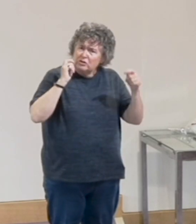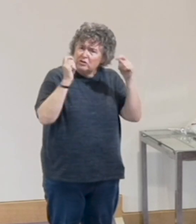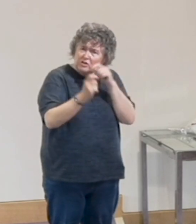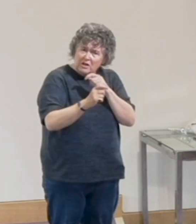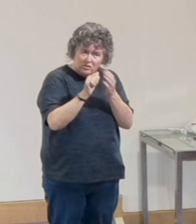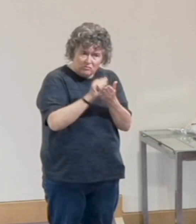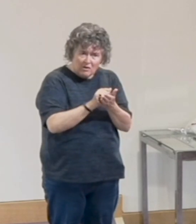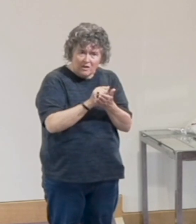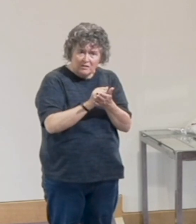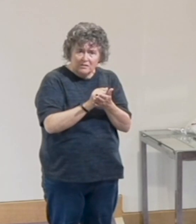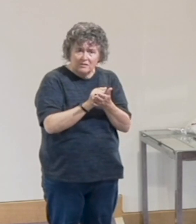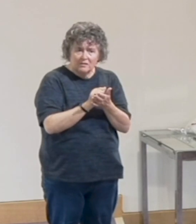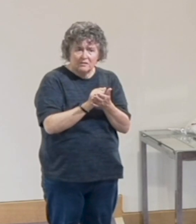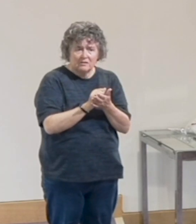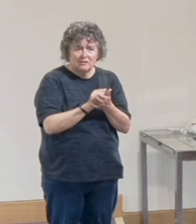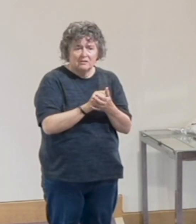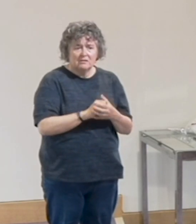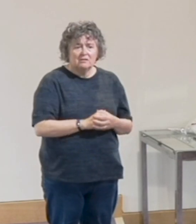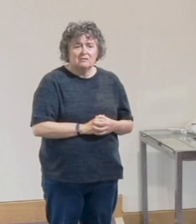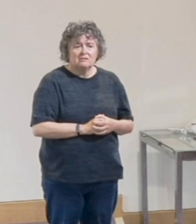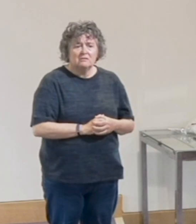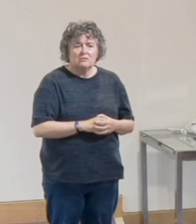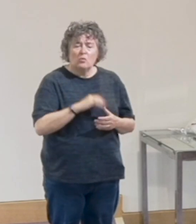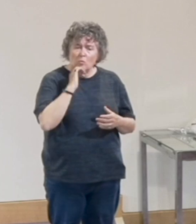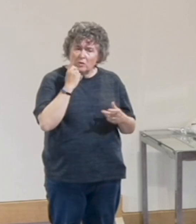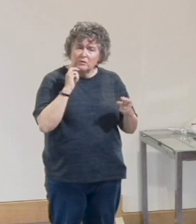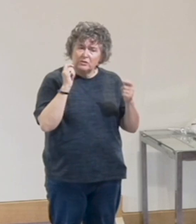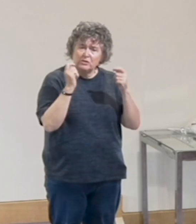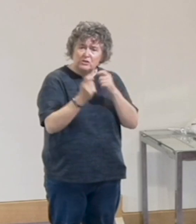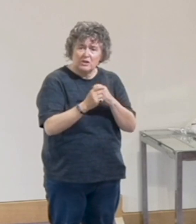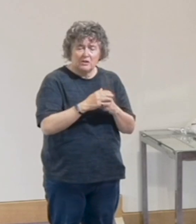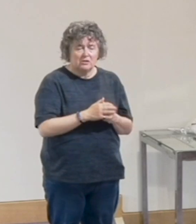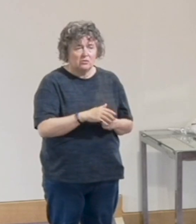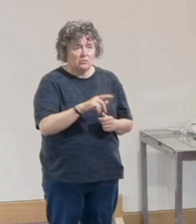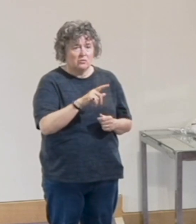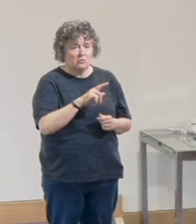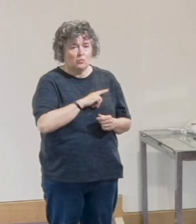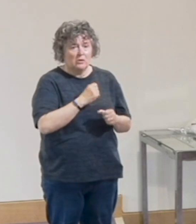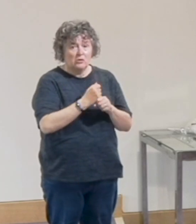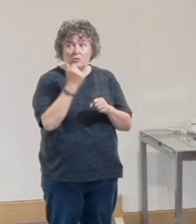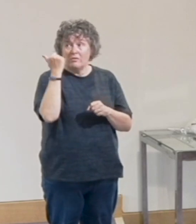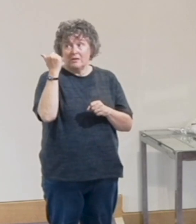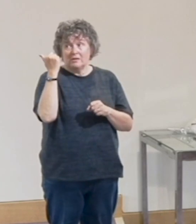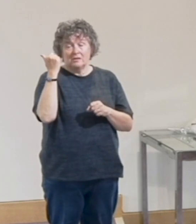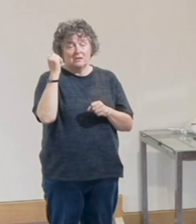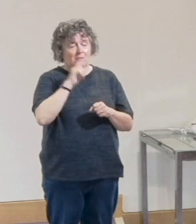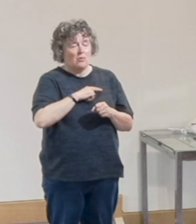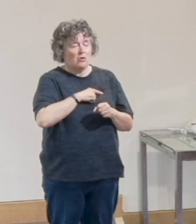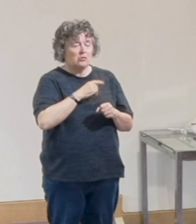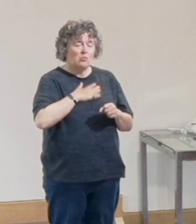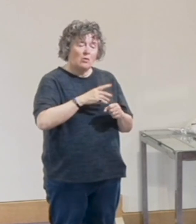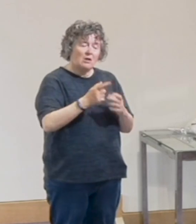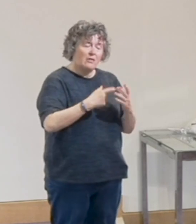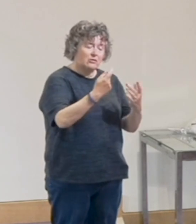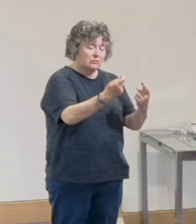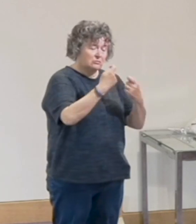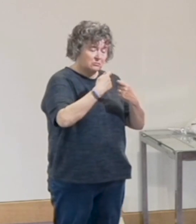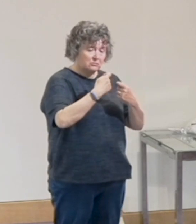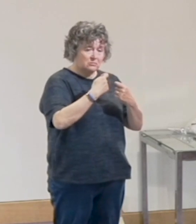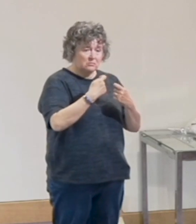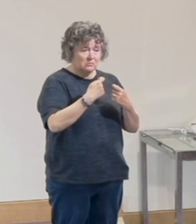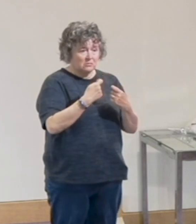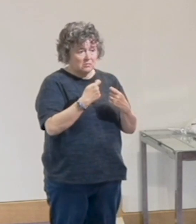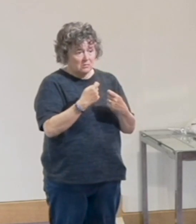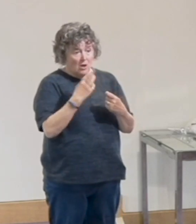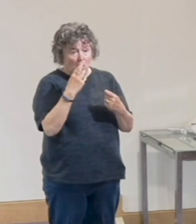if we were to do this to others, because this is what we'd like done to us. I mean, I hope that's what you would like done to you. I hope that's